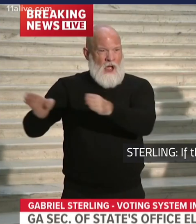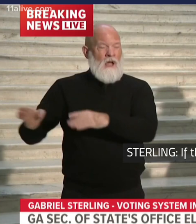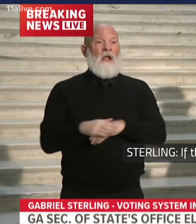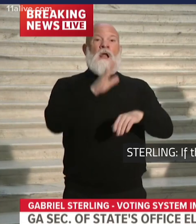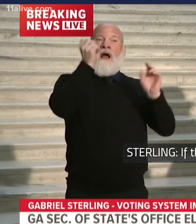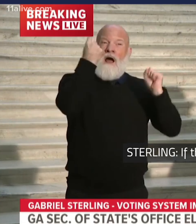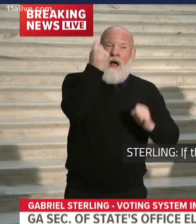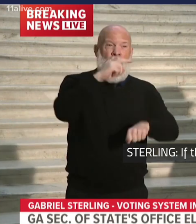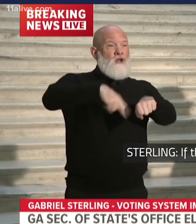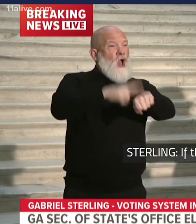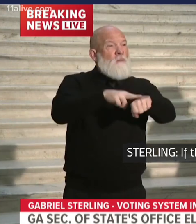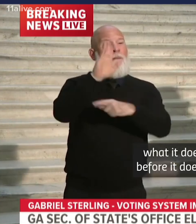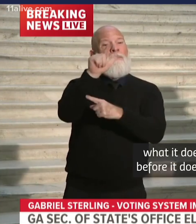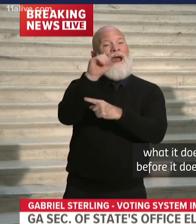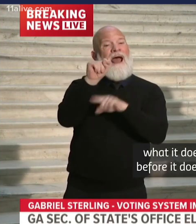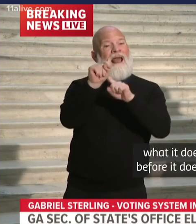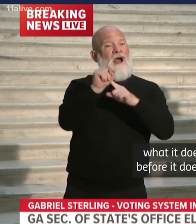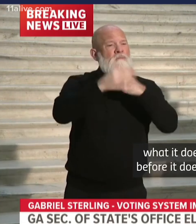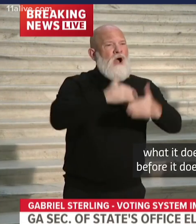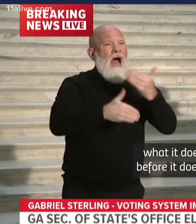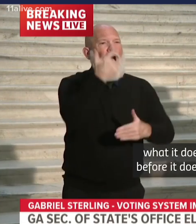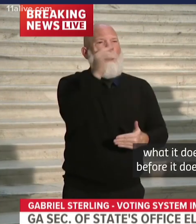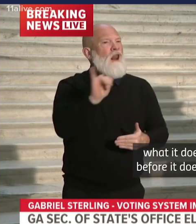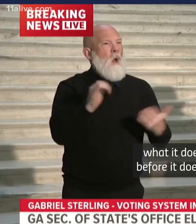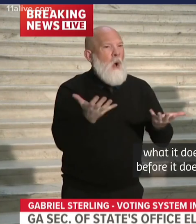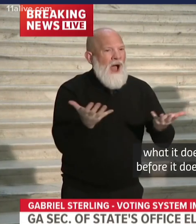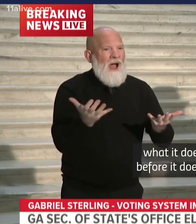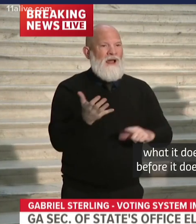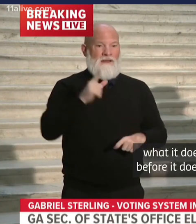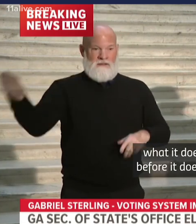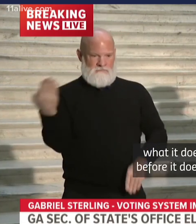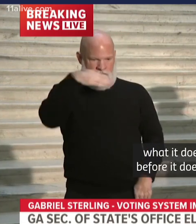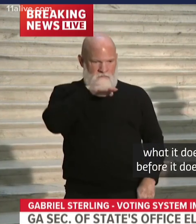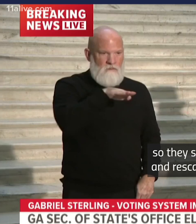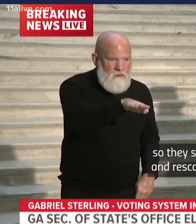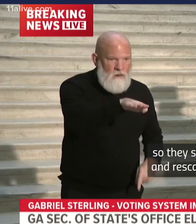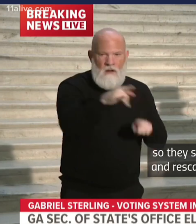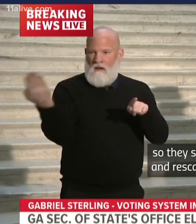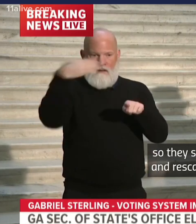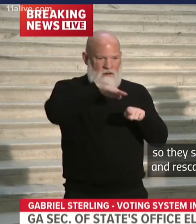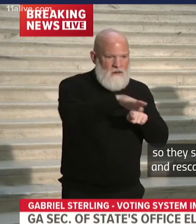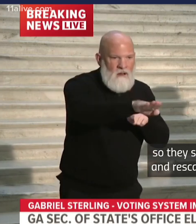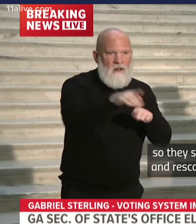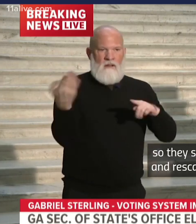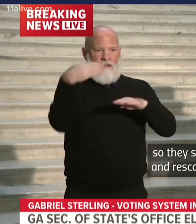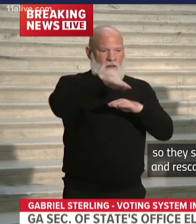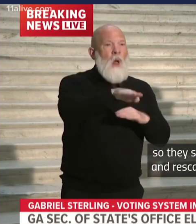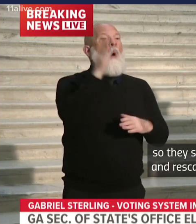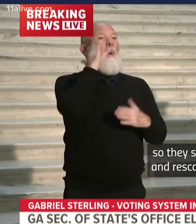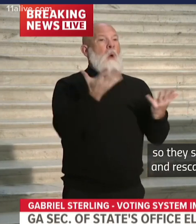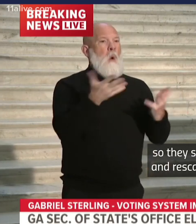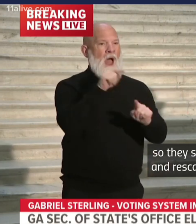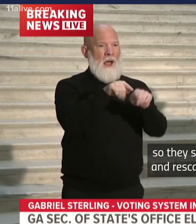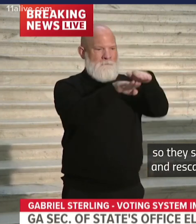If there is a problem with a ballot, what it does is it stops. But before that, four or five will get through. So they say delete that last batch and